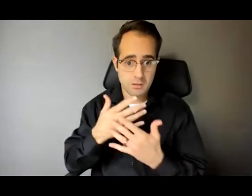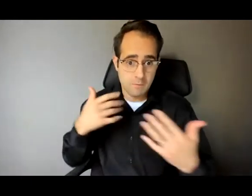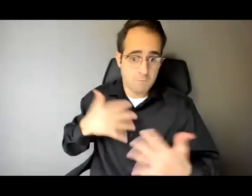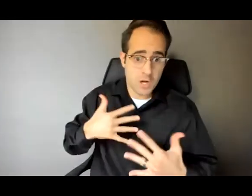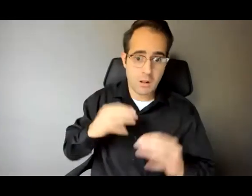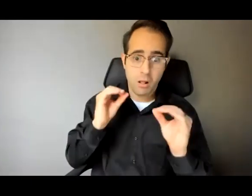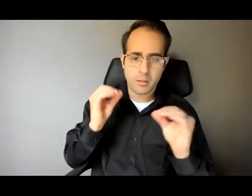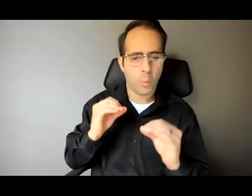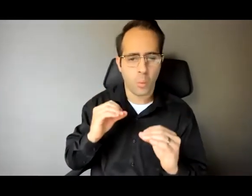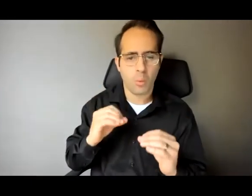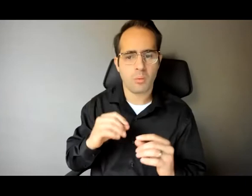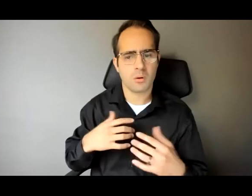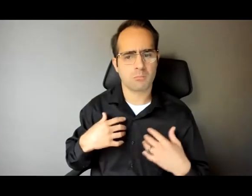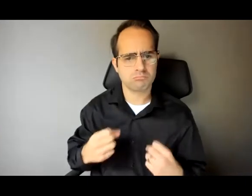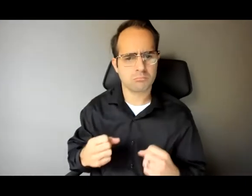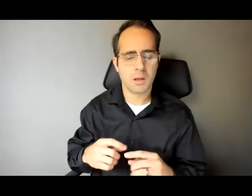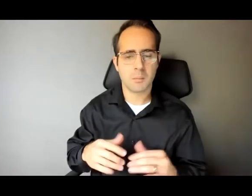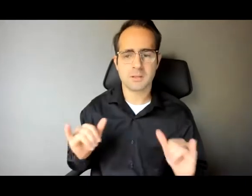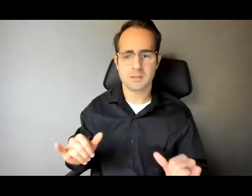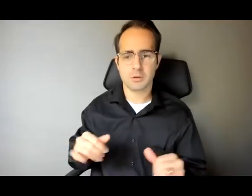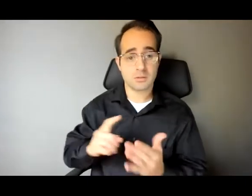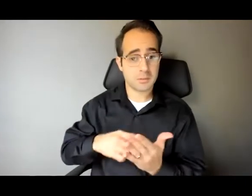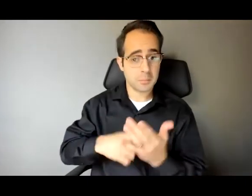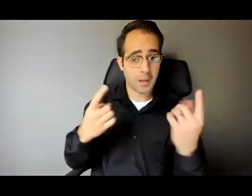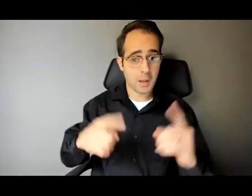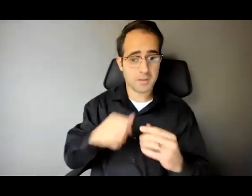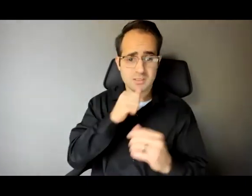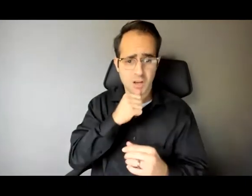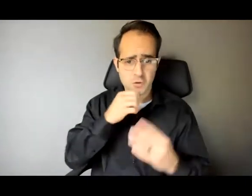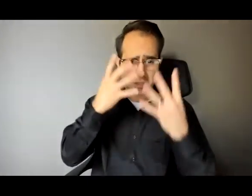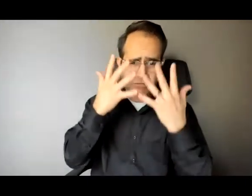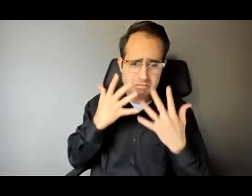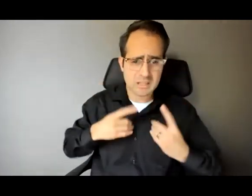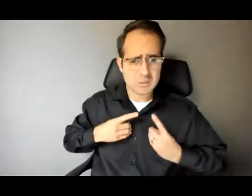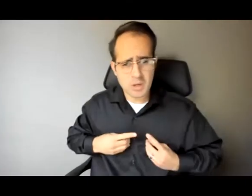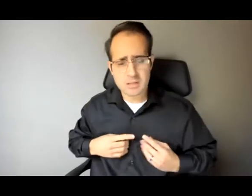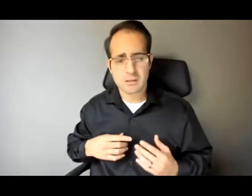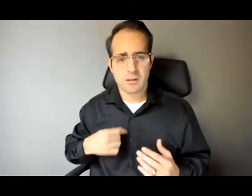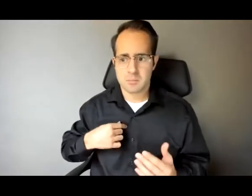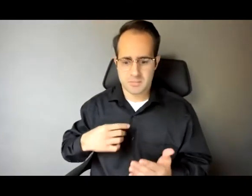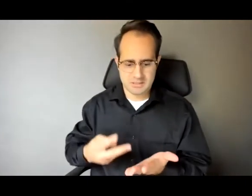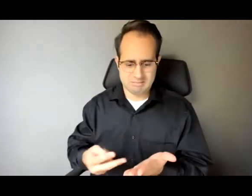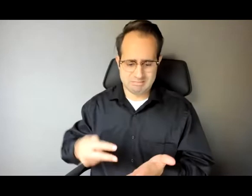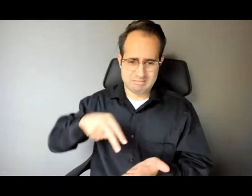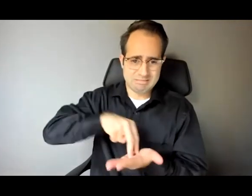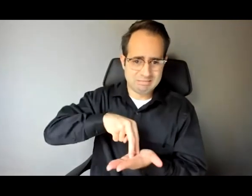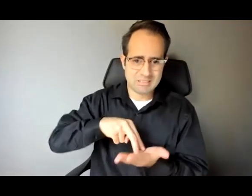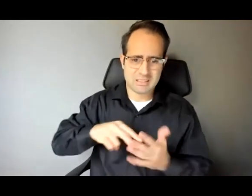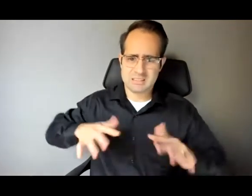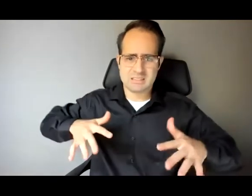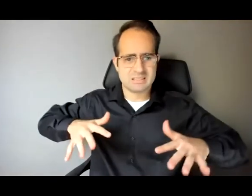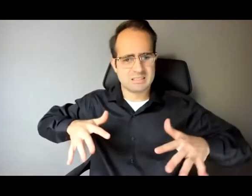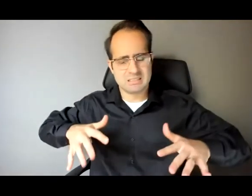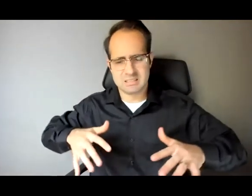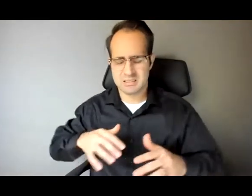where I've suffered from depression and was too scared to even put my feet on the floor. And having said that